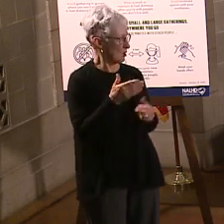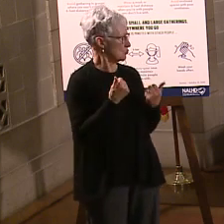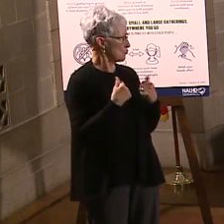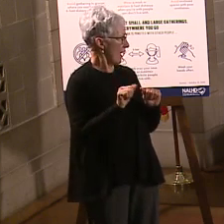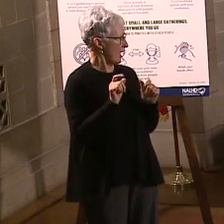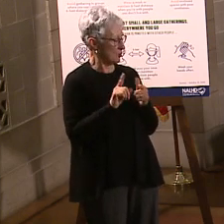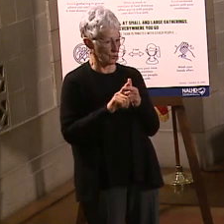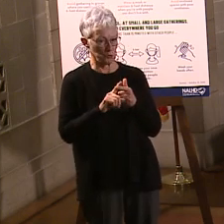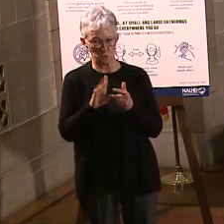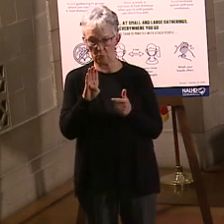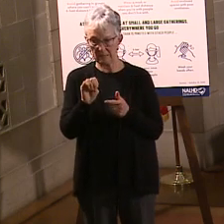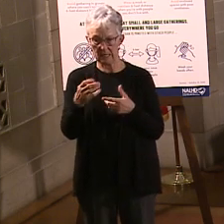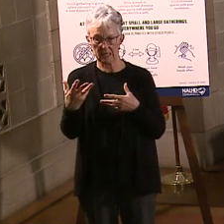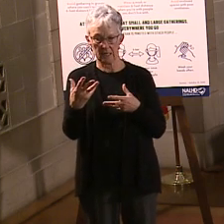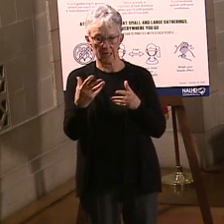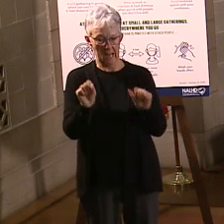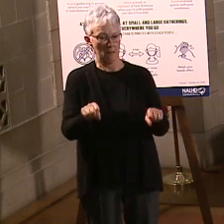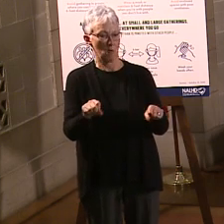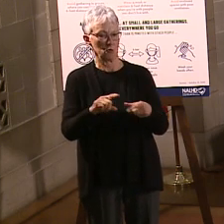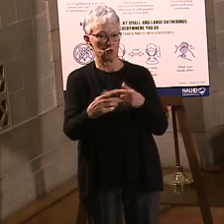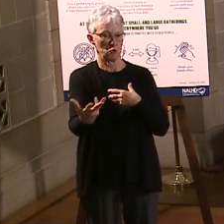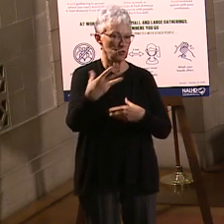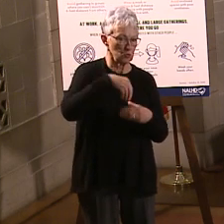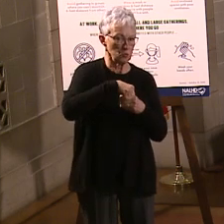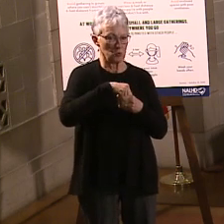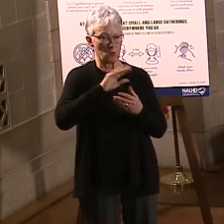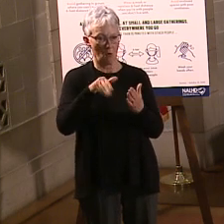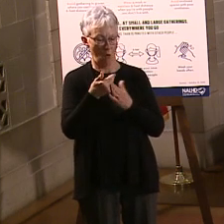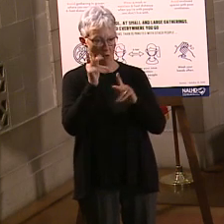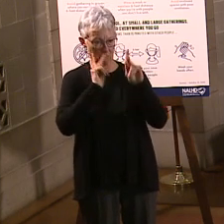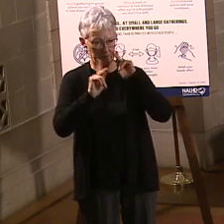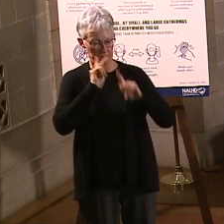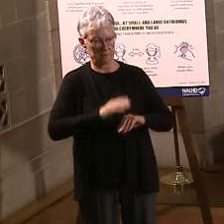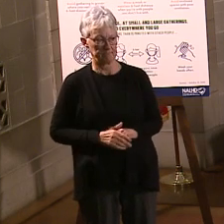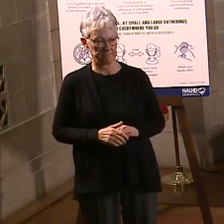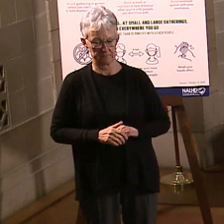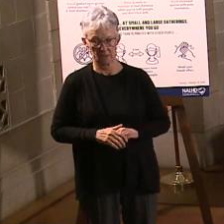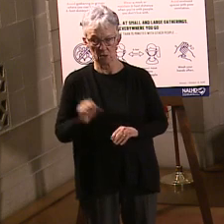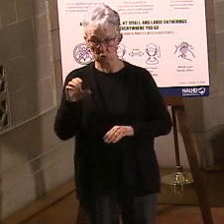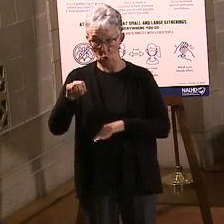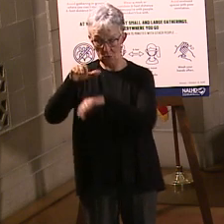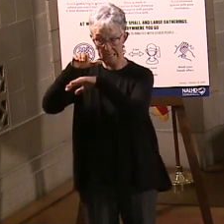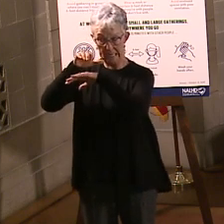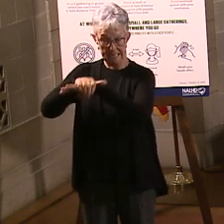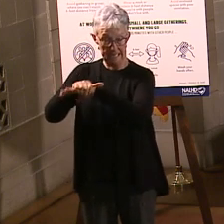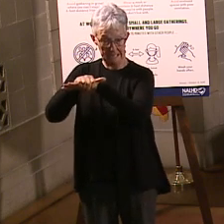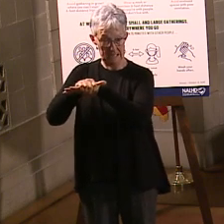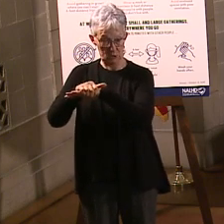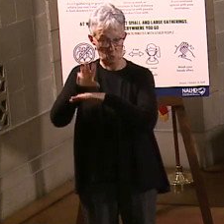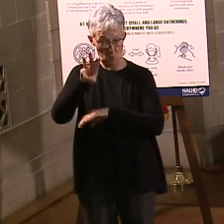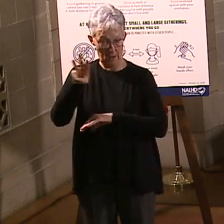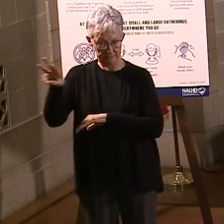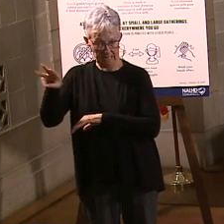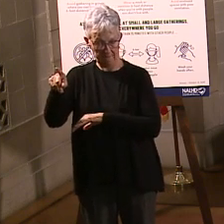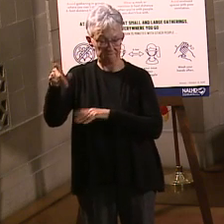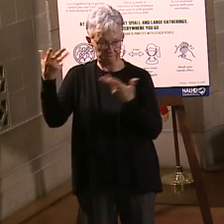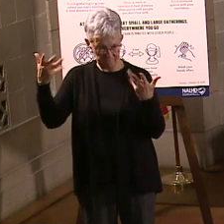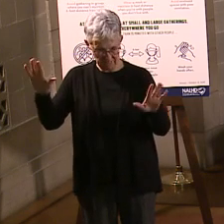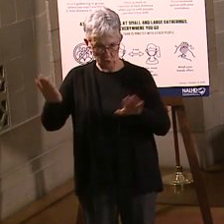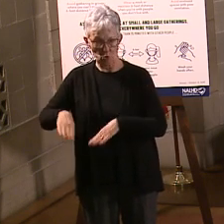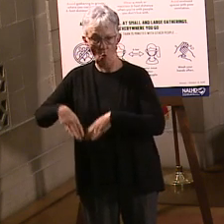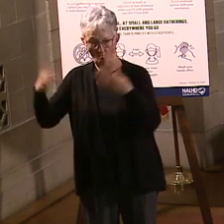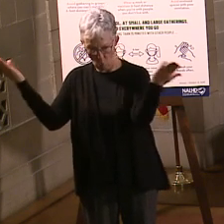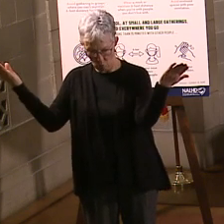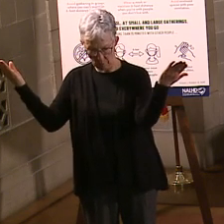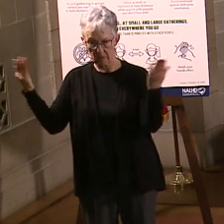tried to be very, very inclusive. The English site has launched. And what we need to do is make sure that we're, you know, fully all